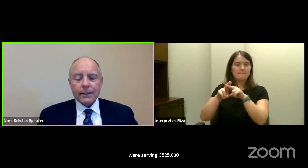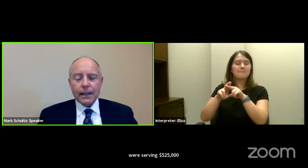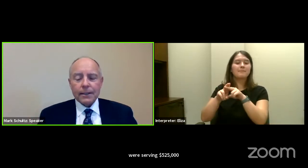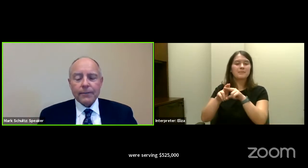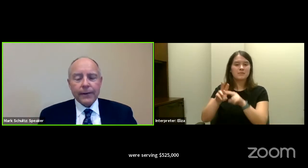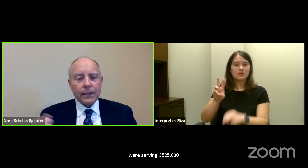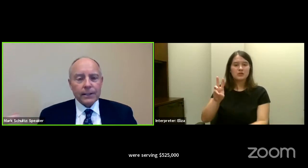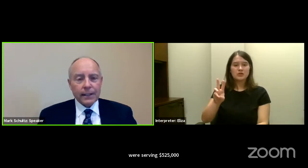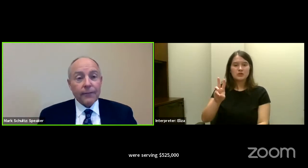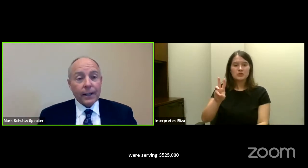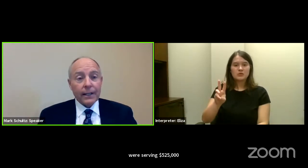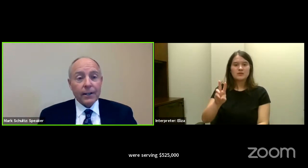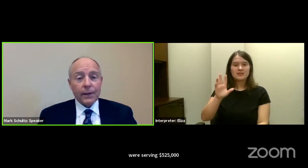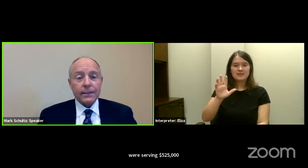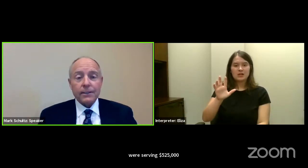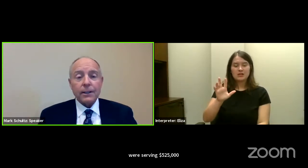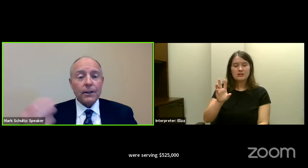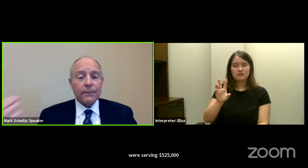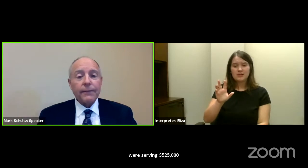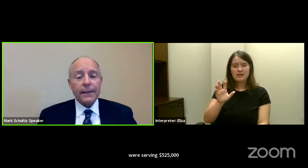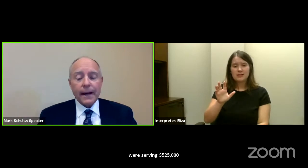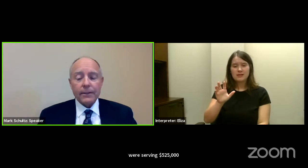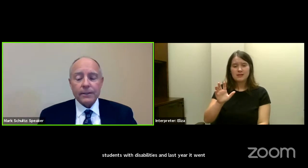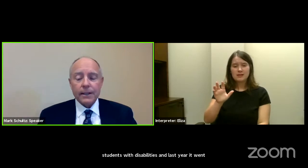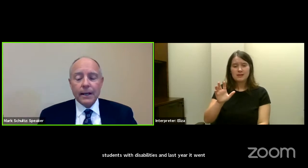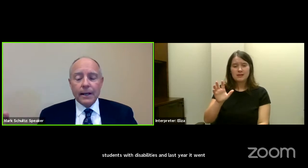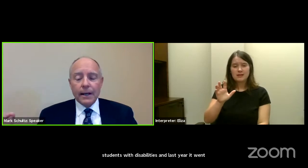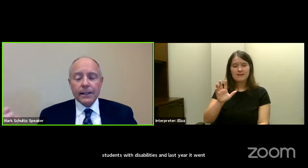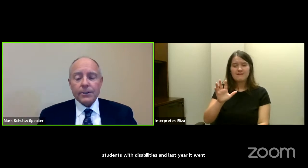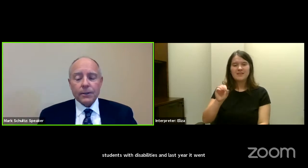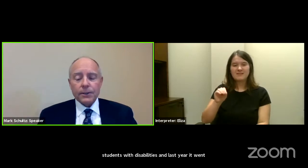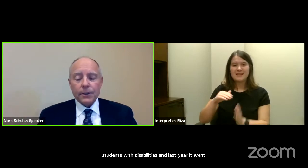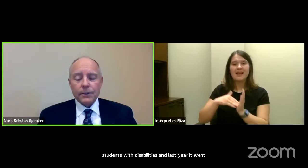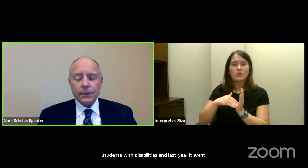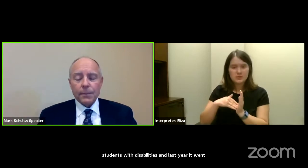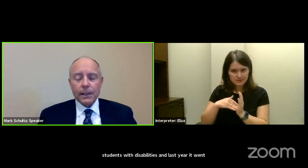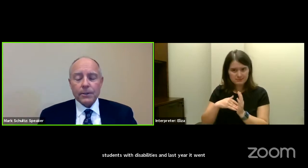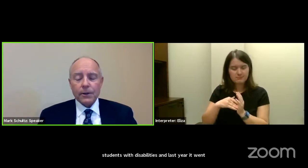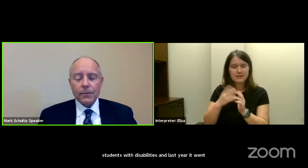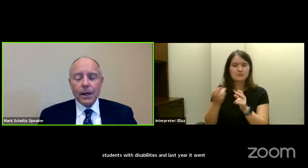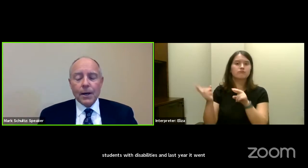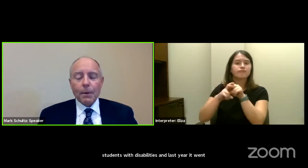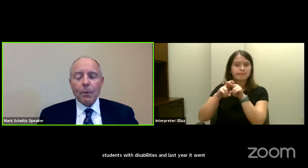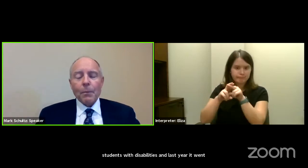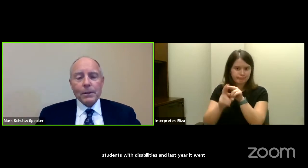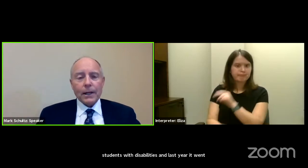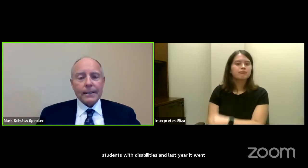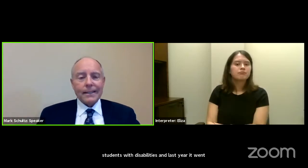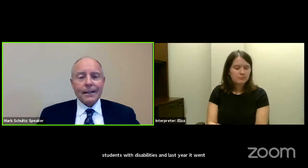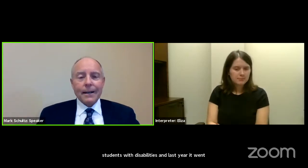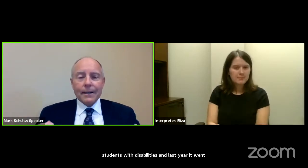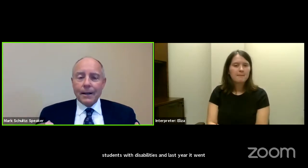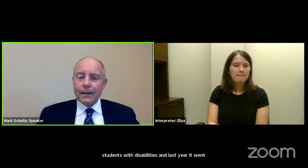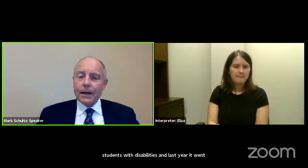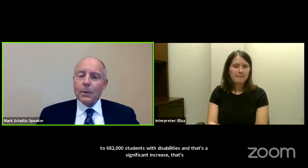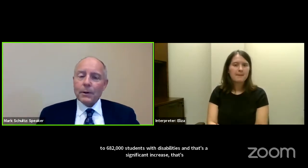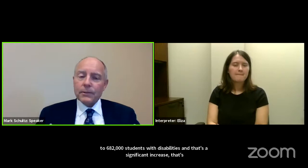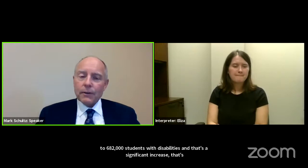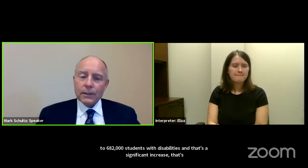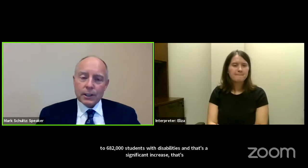So that's a fairly significant increase. That's 150,000 additional students that are being served. But when we look at the